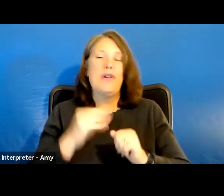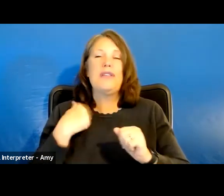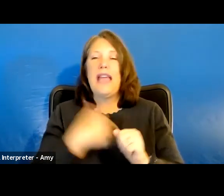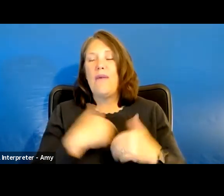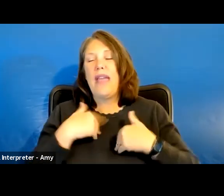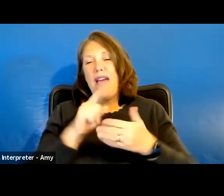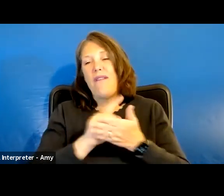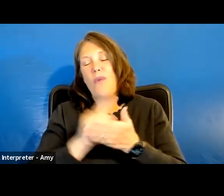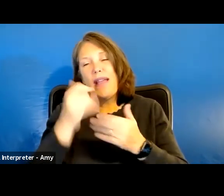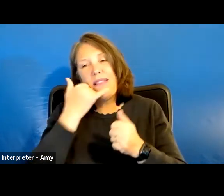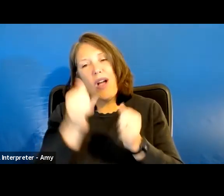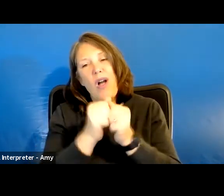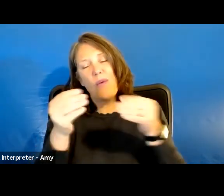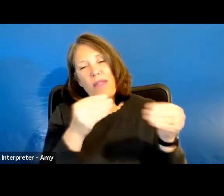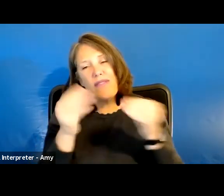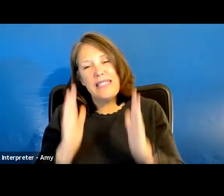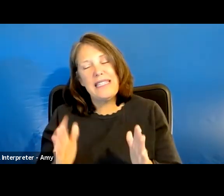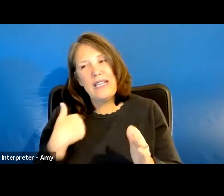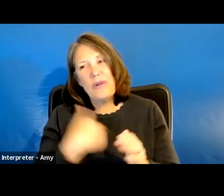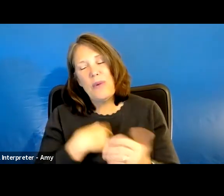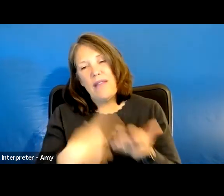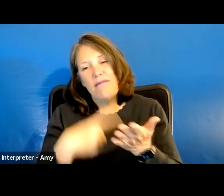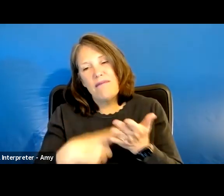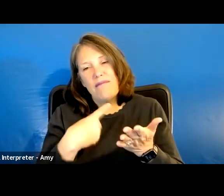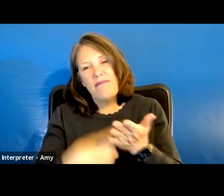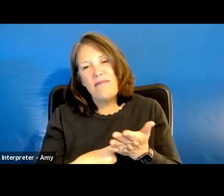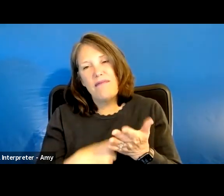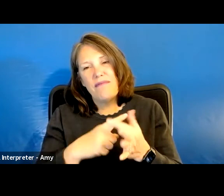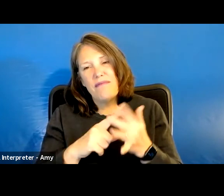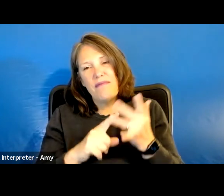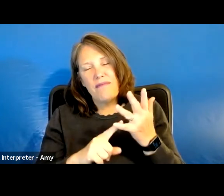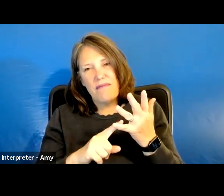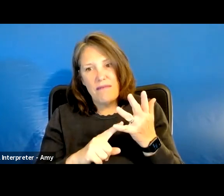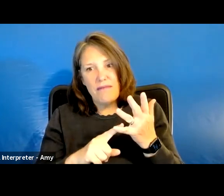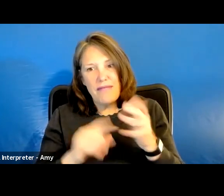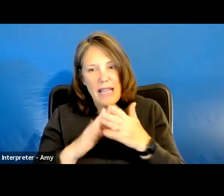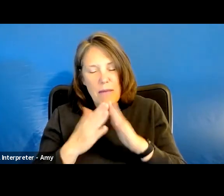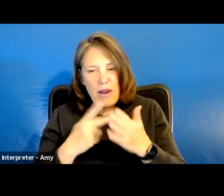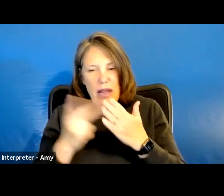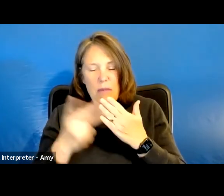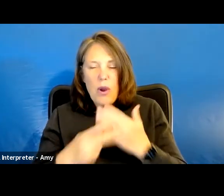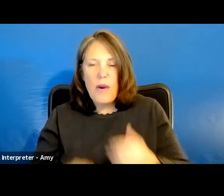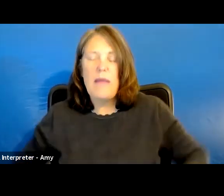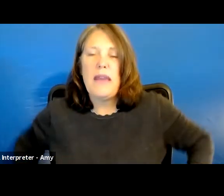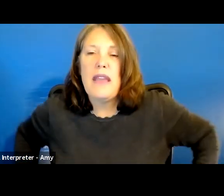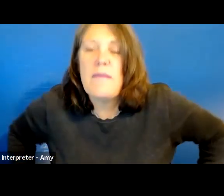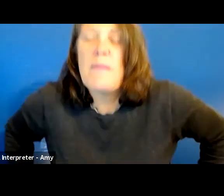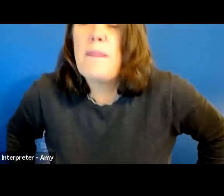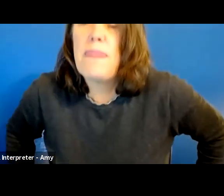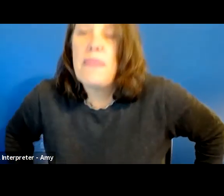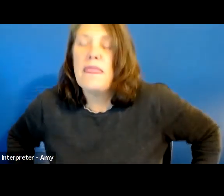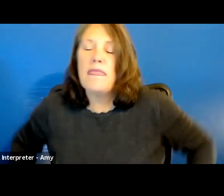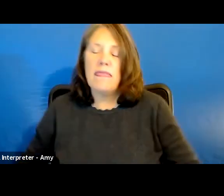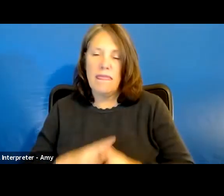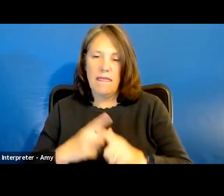weekly call with facilitators where we talk about the living well in the community program each week. And then we ask you to complete